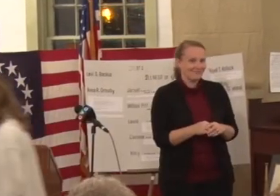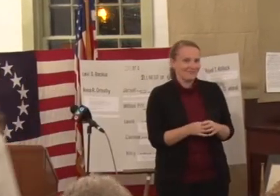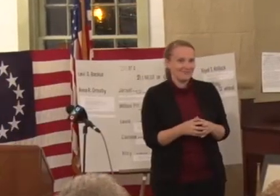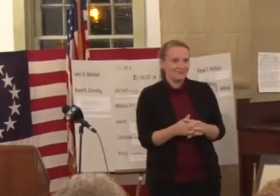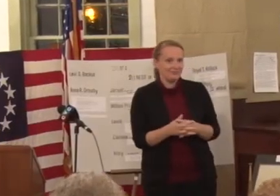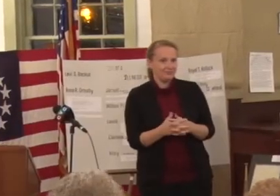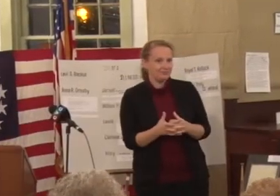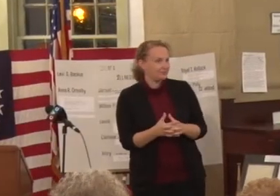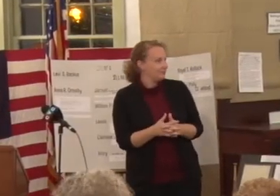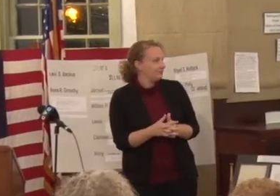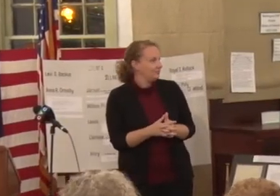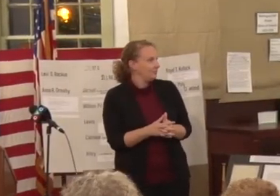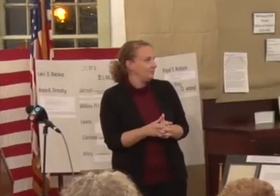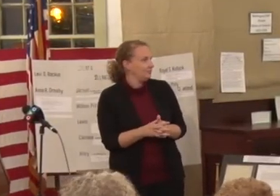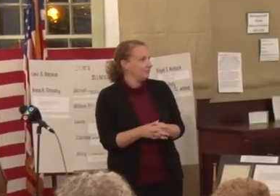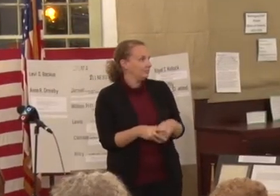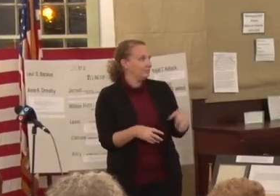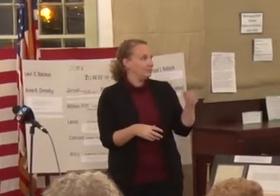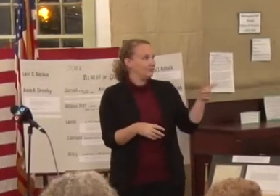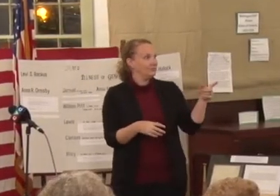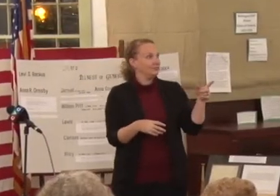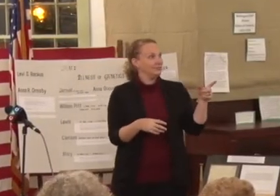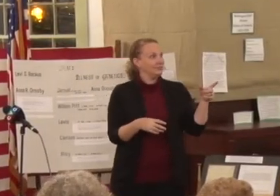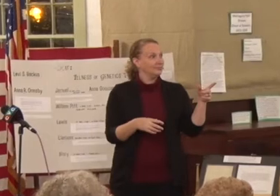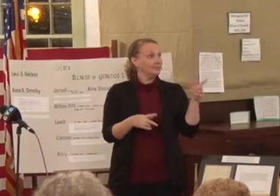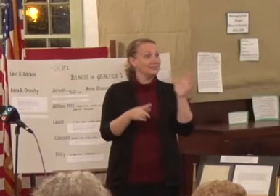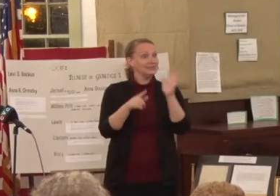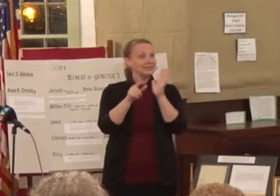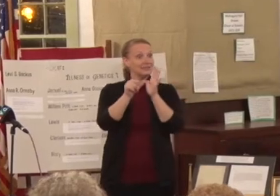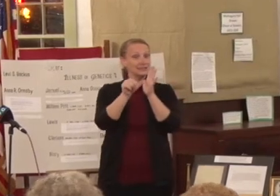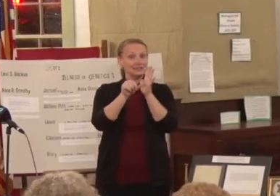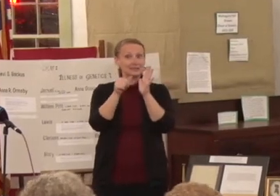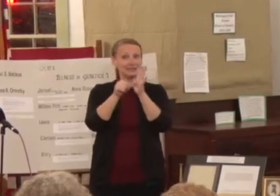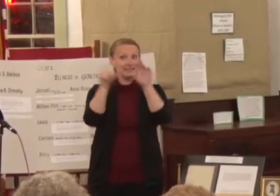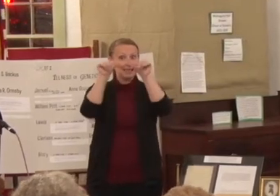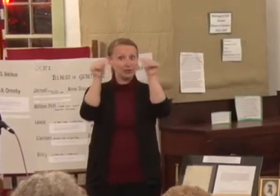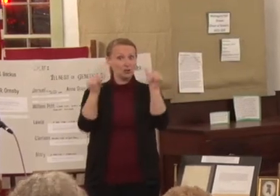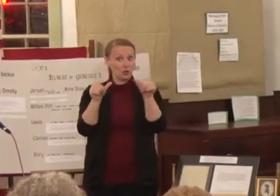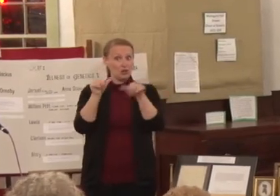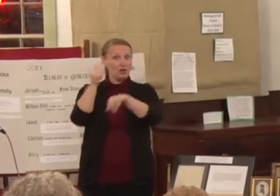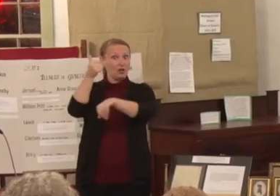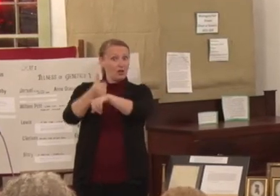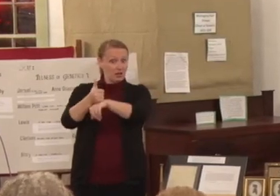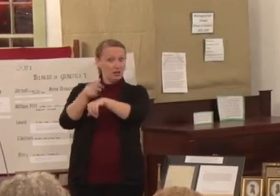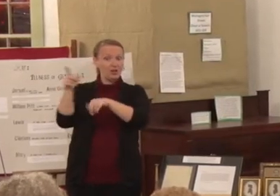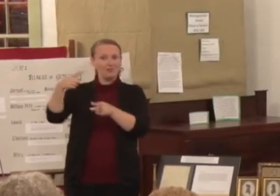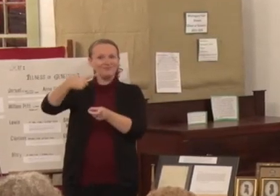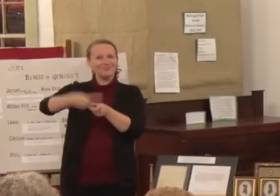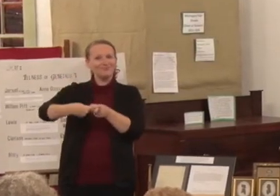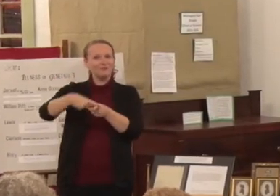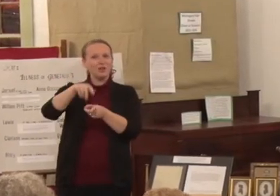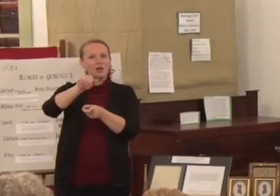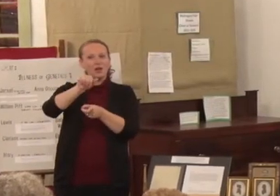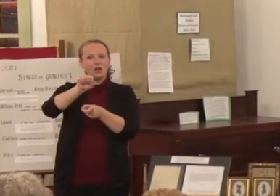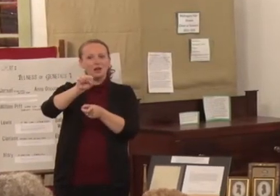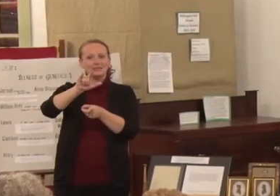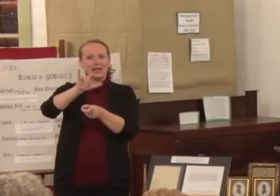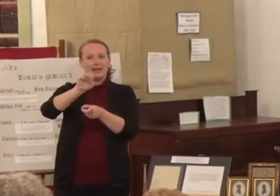you will see a statue on Asylum Avenue and Farmington Avenue in Hartford. And this is the